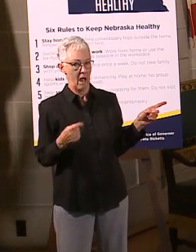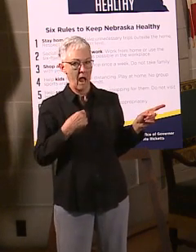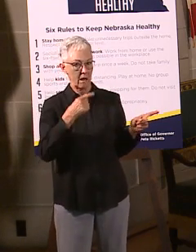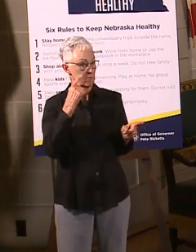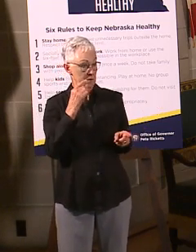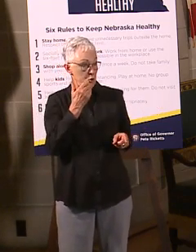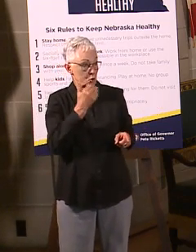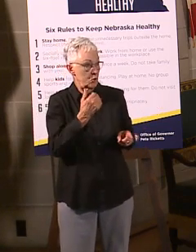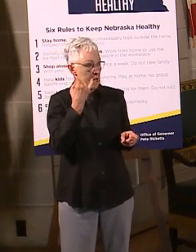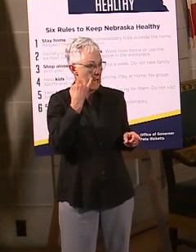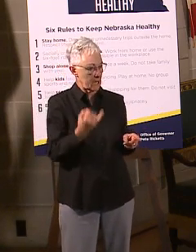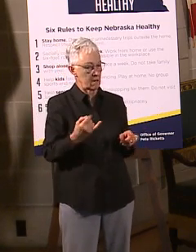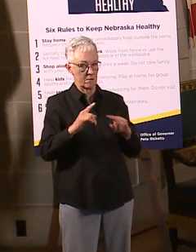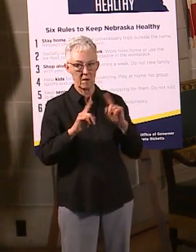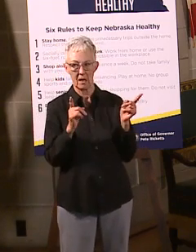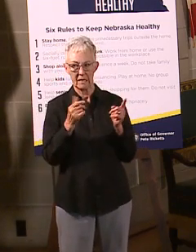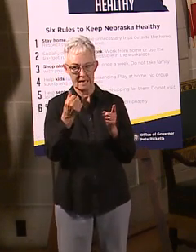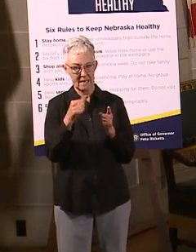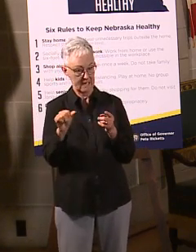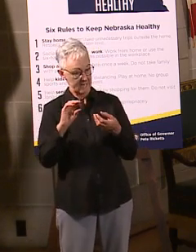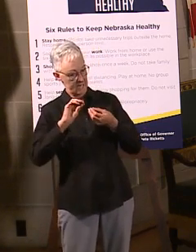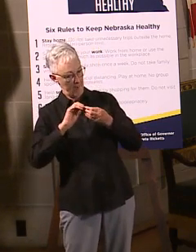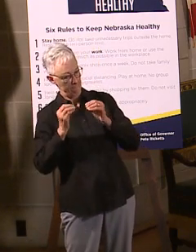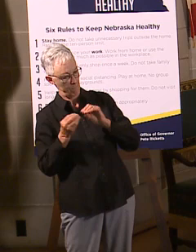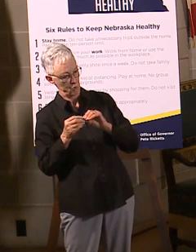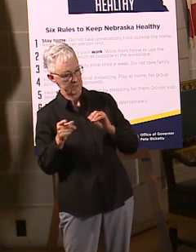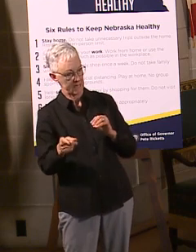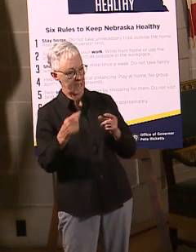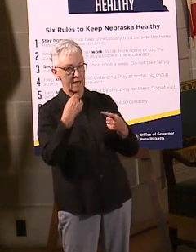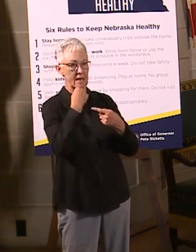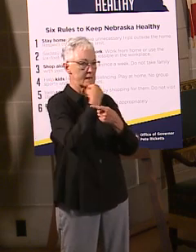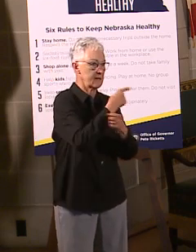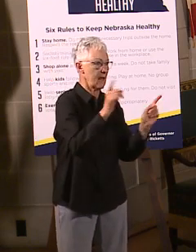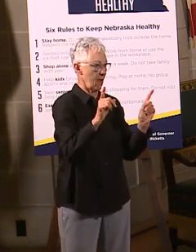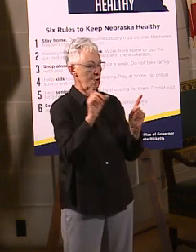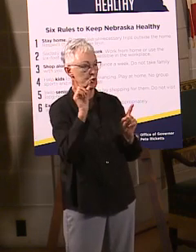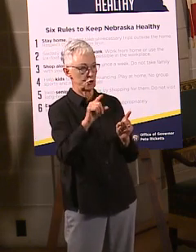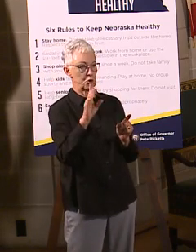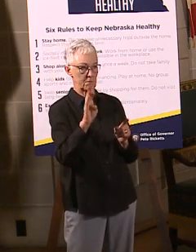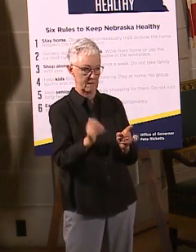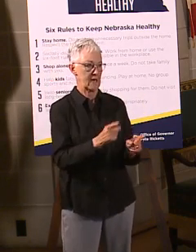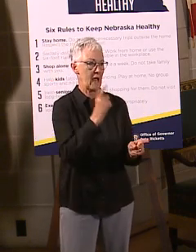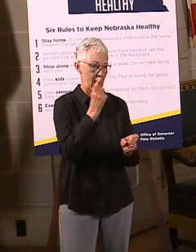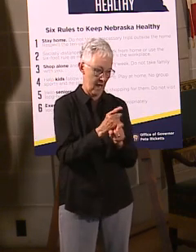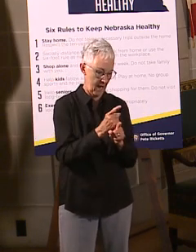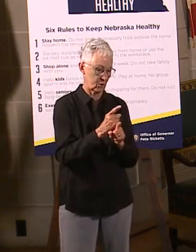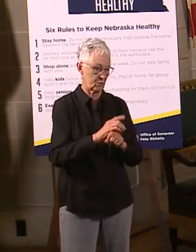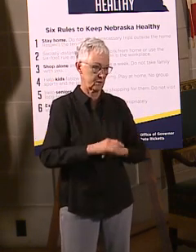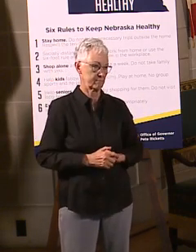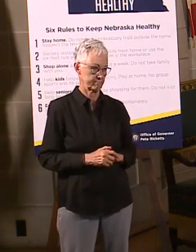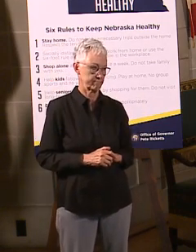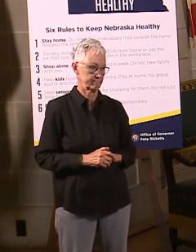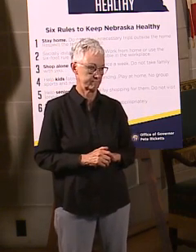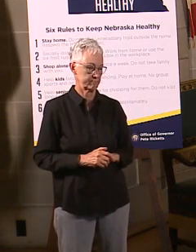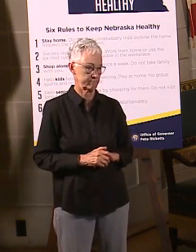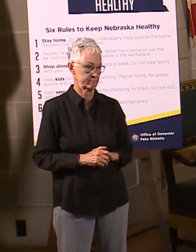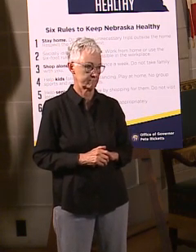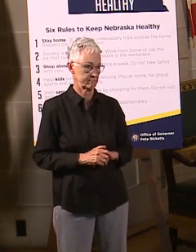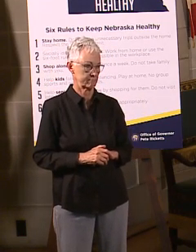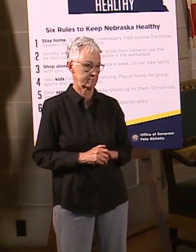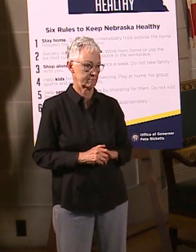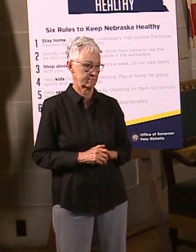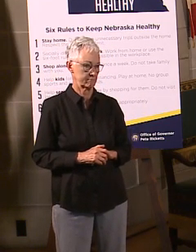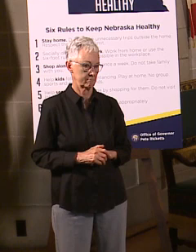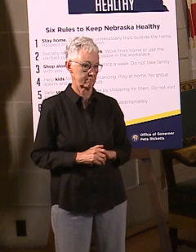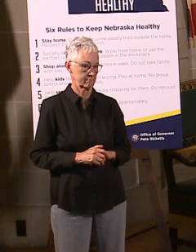going to be accurate. But I think that's really a business decision whether or not the processors want to do that or not. Rob McCartney has a question for